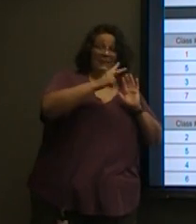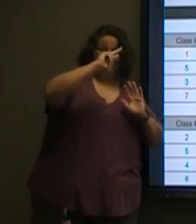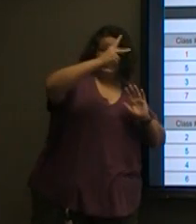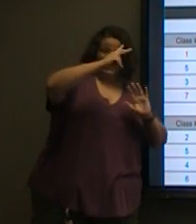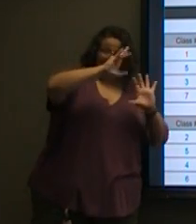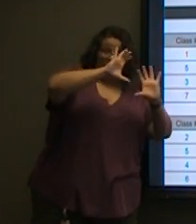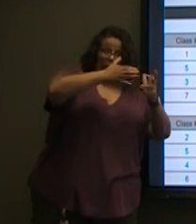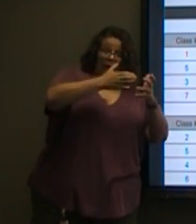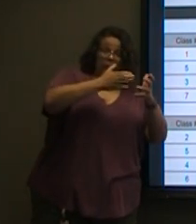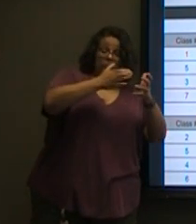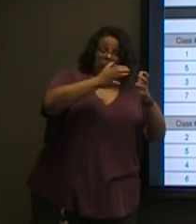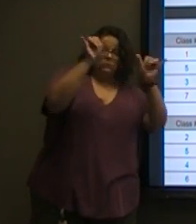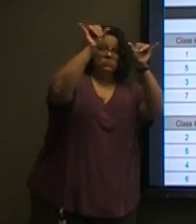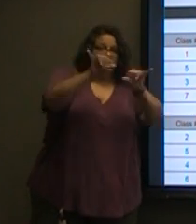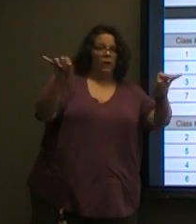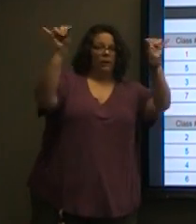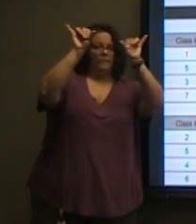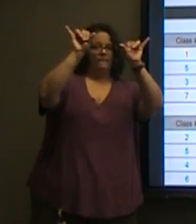class repeats.